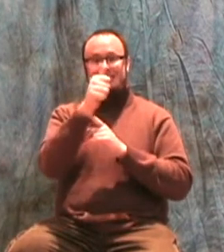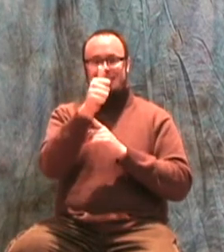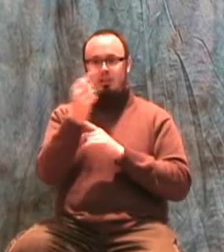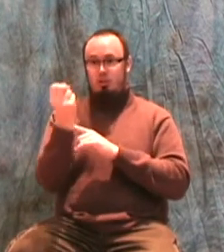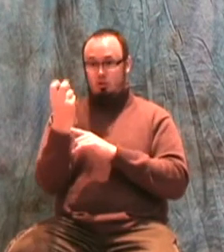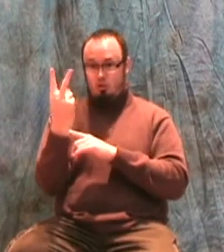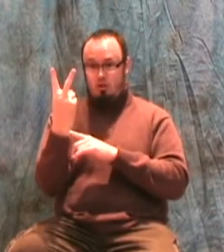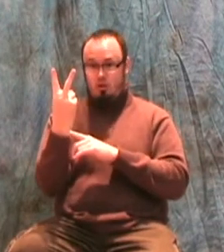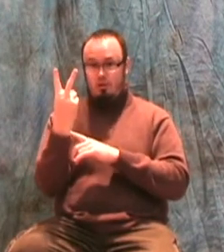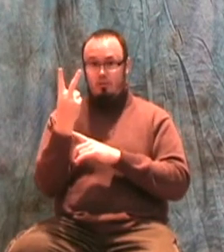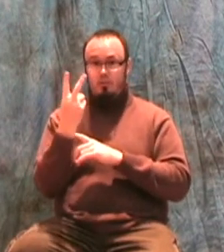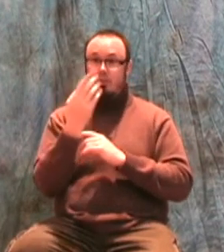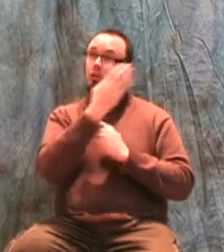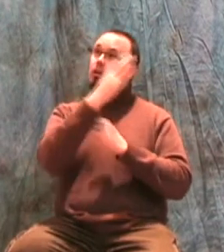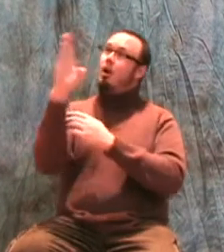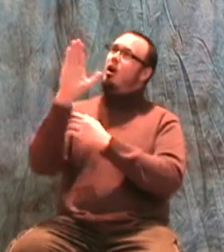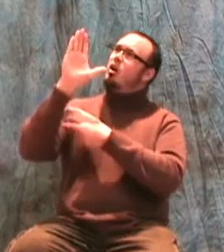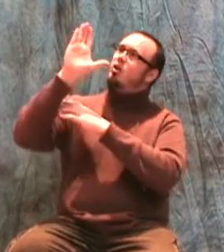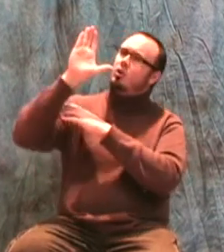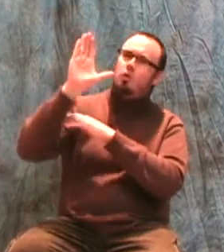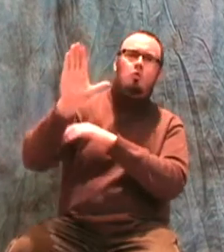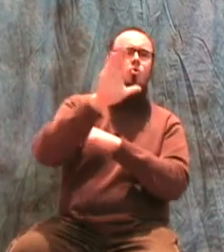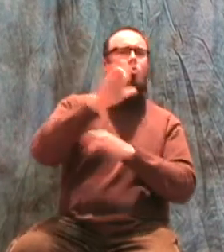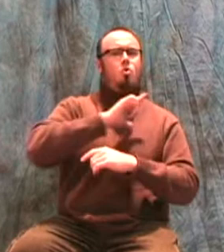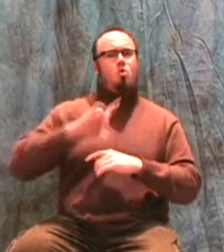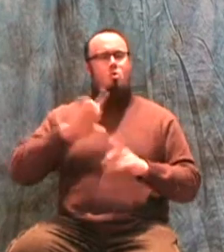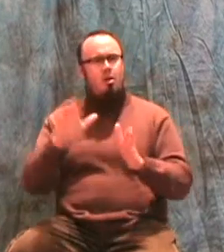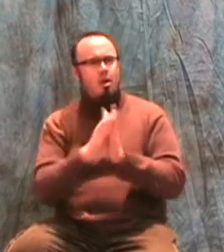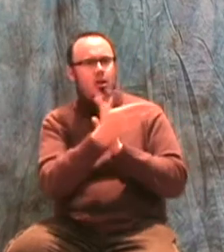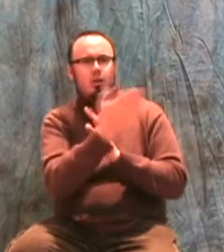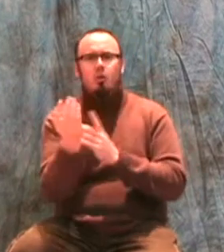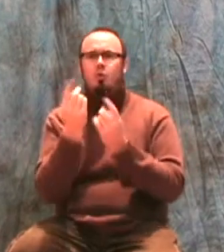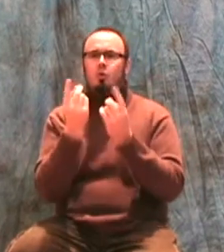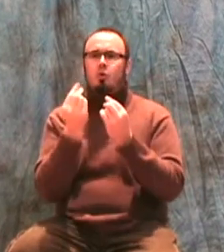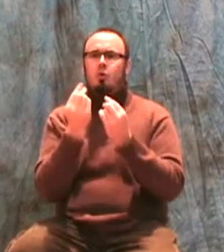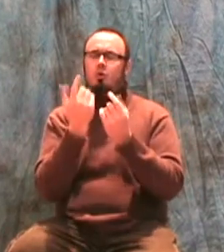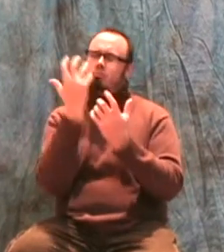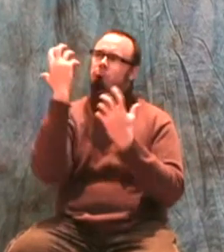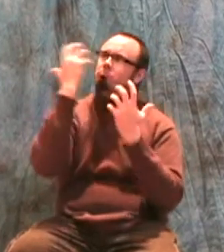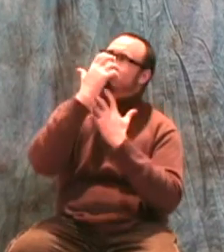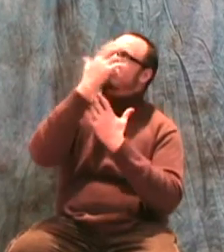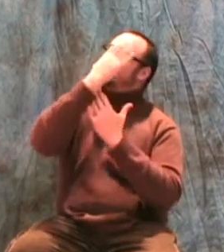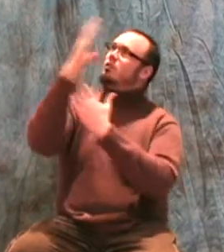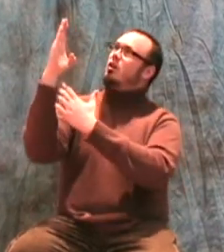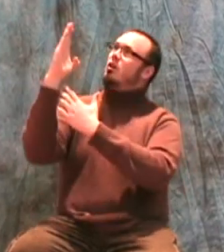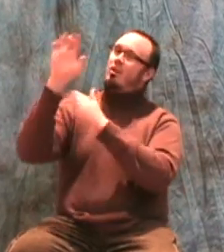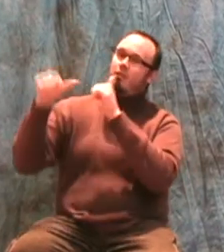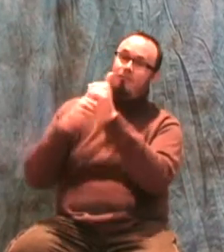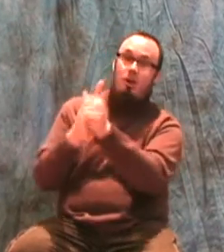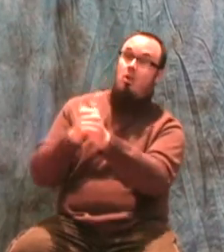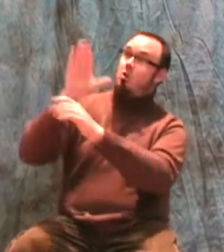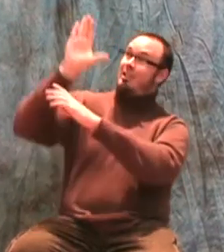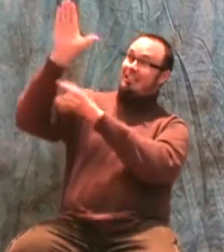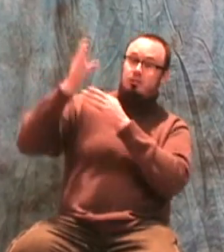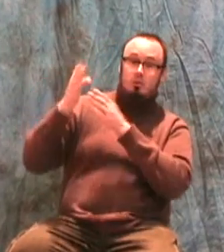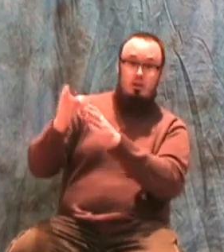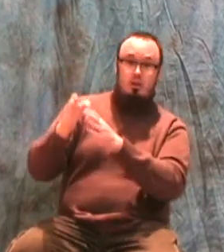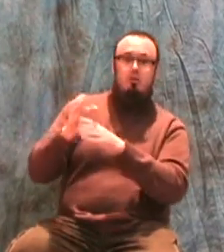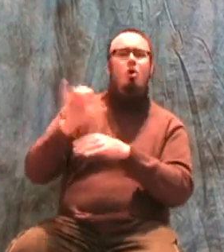What does God, your Lord, ask of you? To be in awe of God, your Lord to walk in His ways It also says